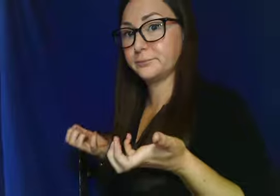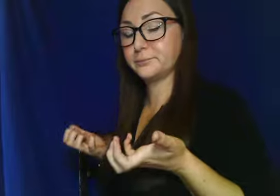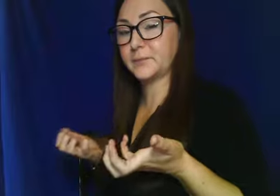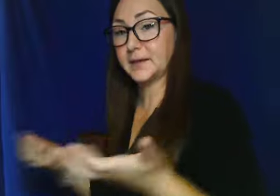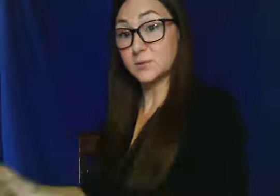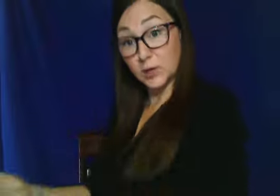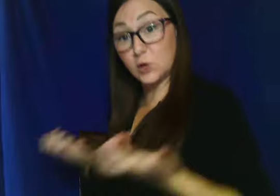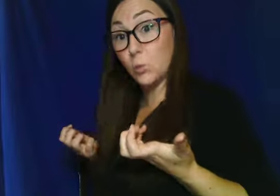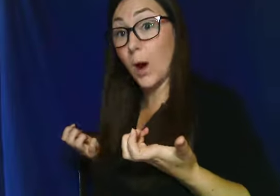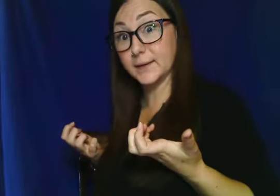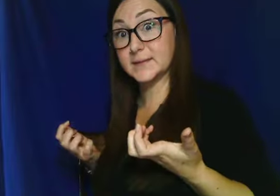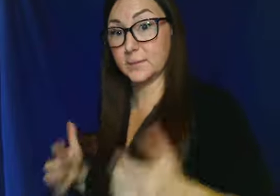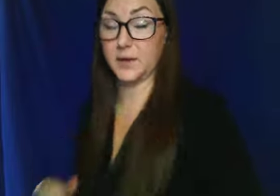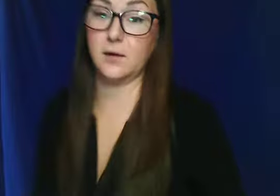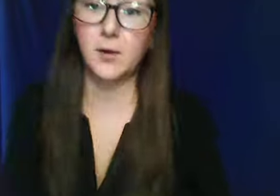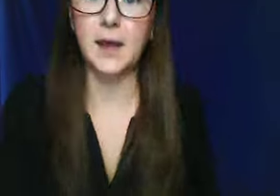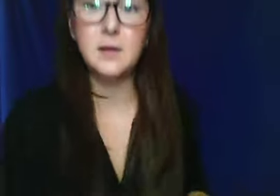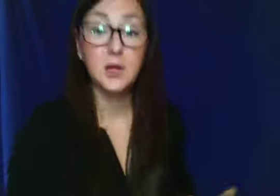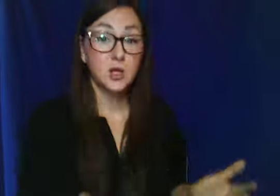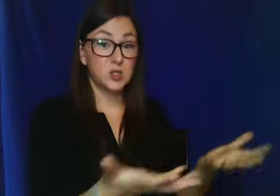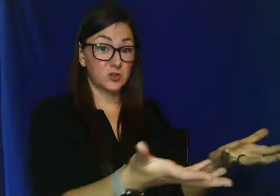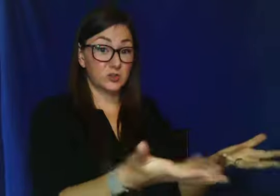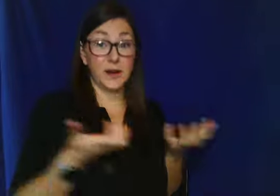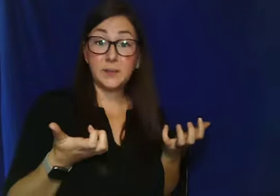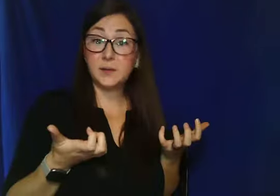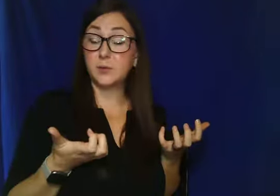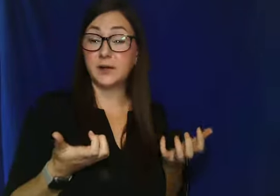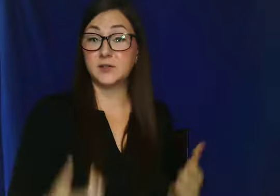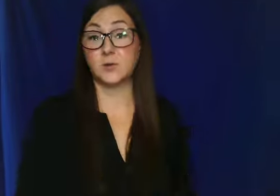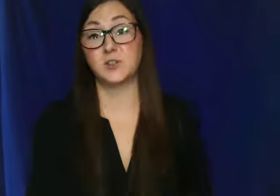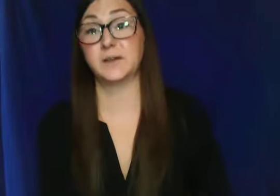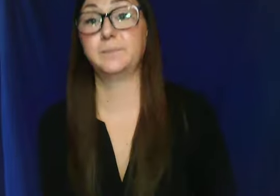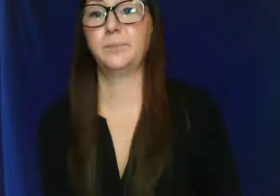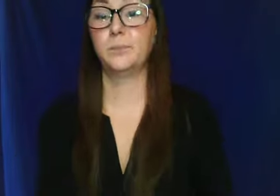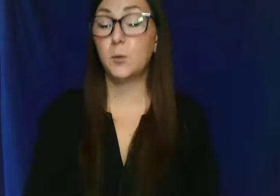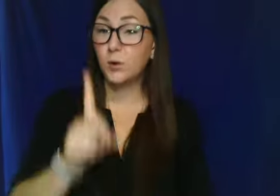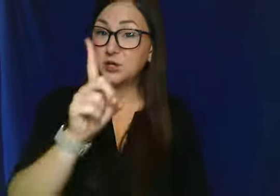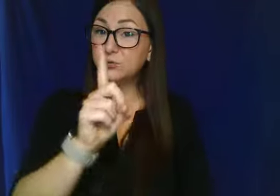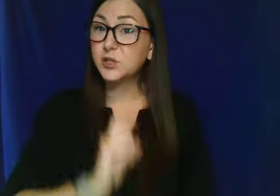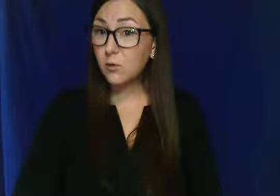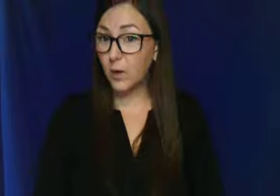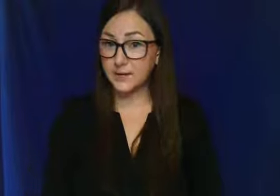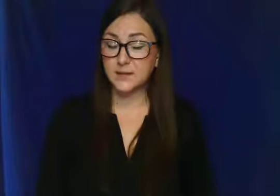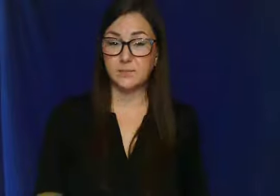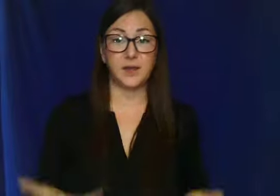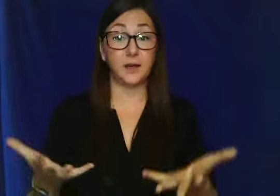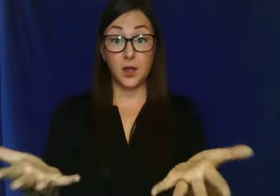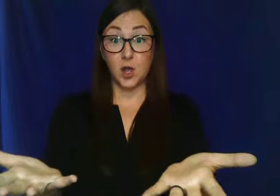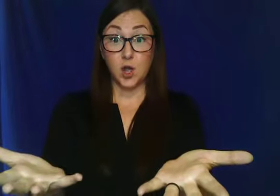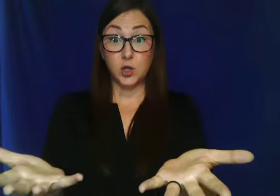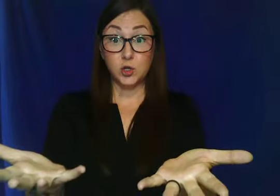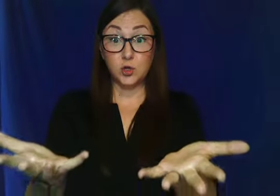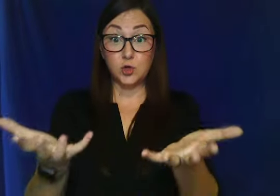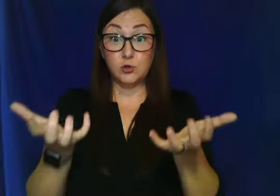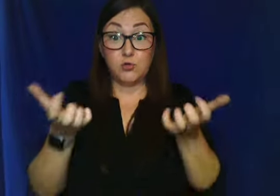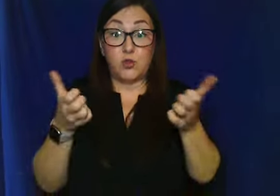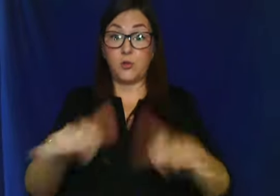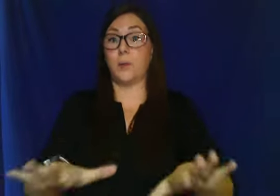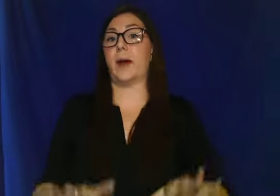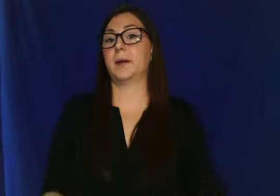That's when you want something. Okay? You're grabbing it and bringing it towards you. Yeah. But when you don't want something, you throw it back.